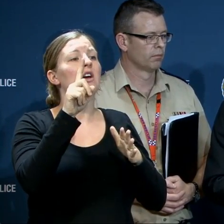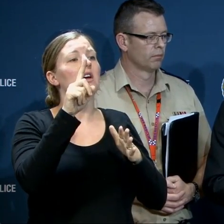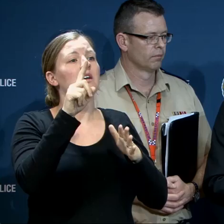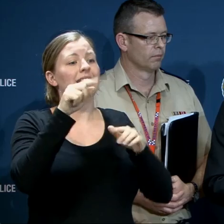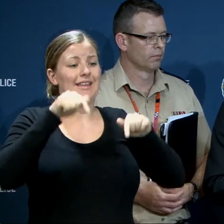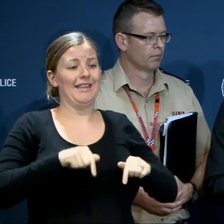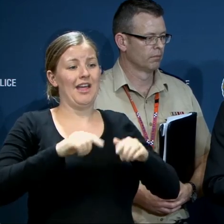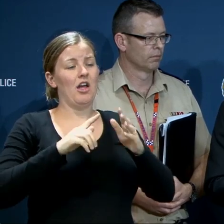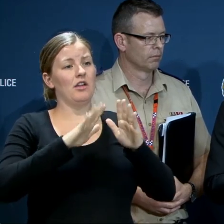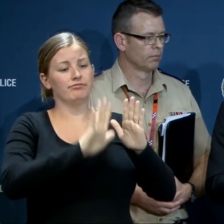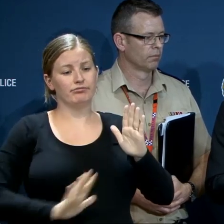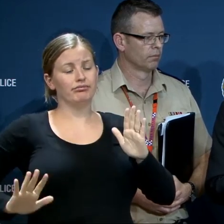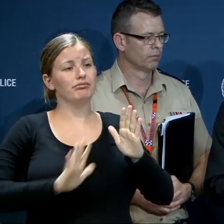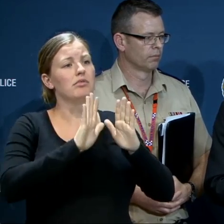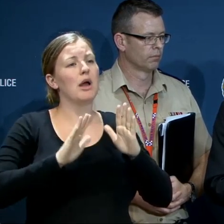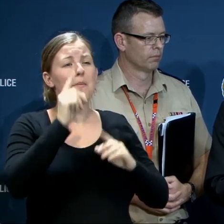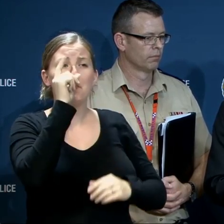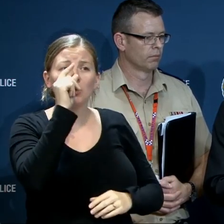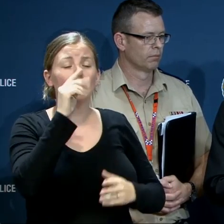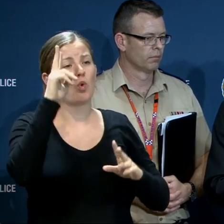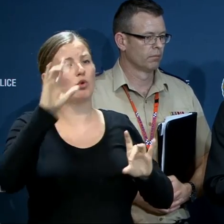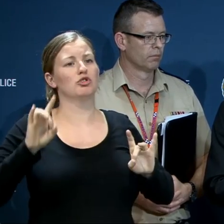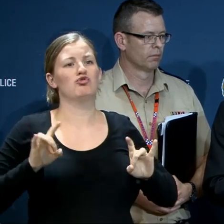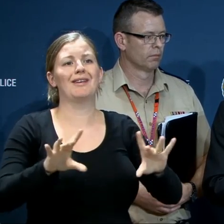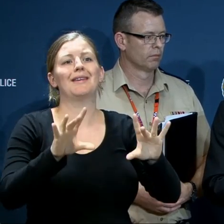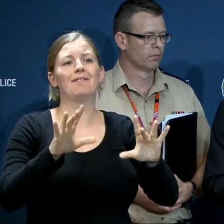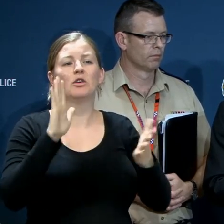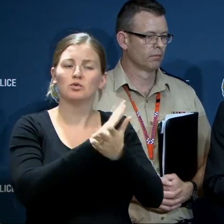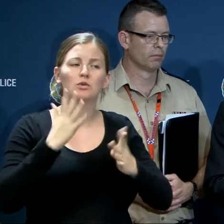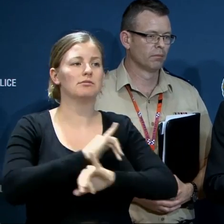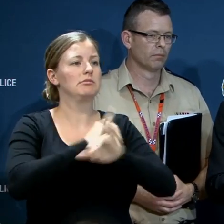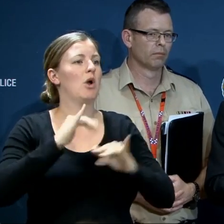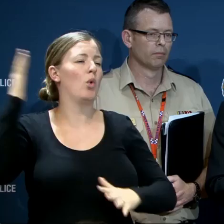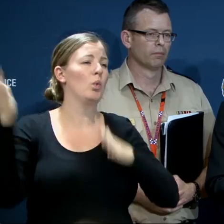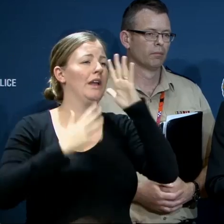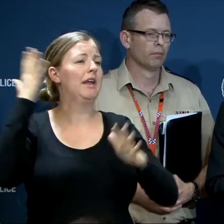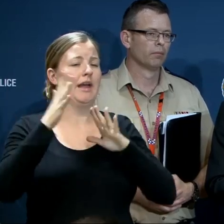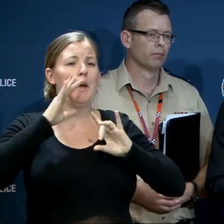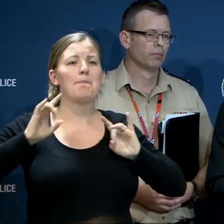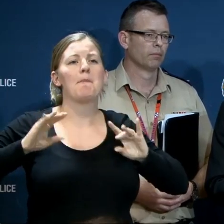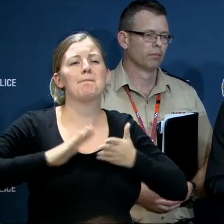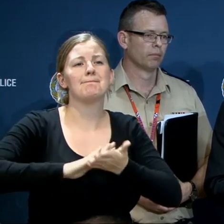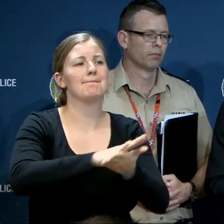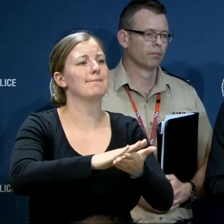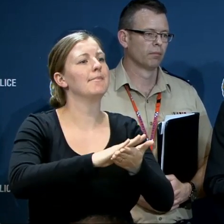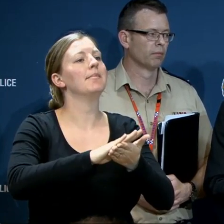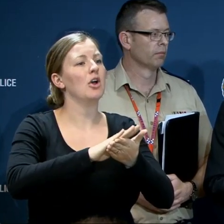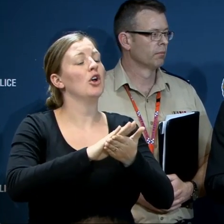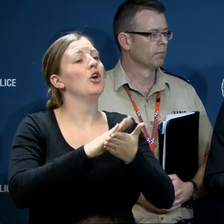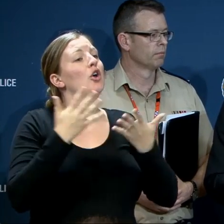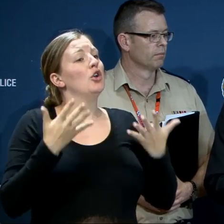closer to the low where it's possible we may see some destructive winds. In concert with those winds increasing